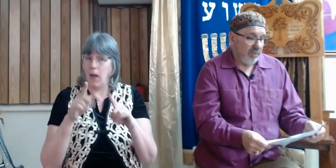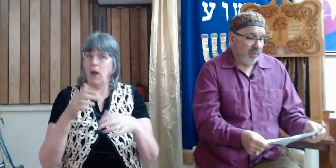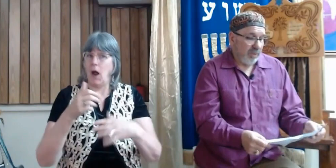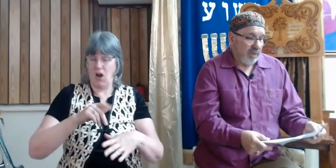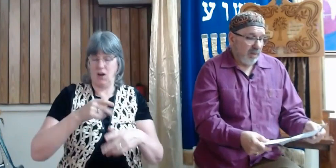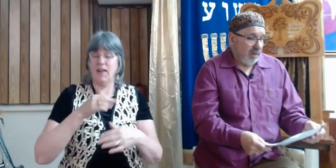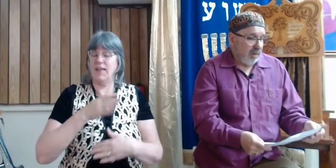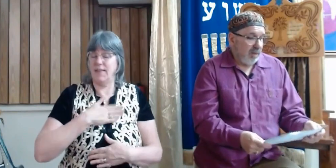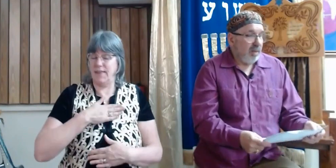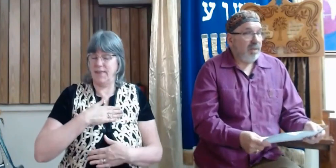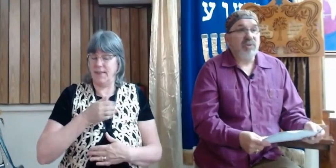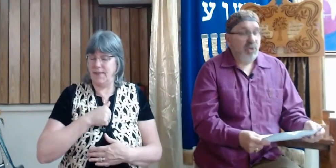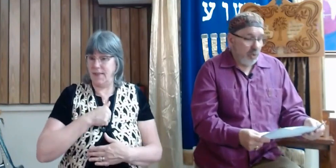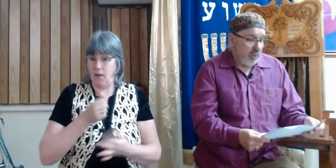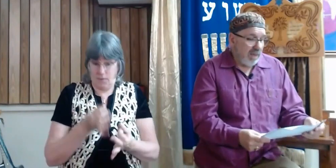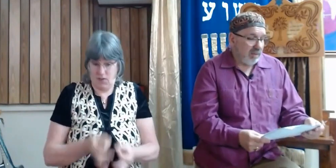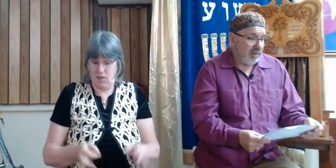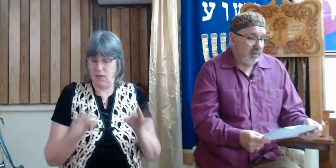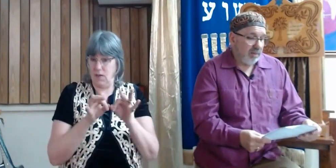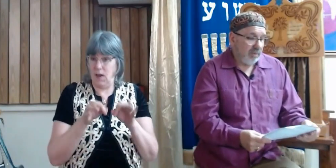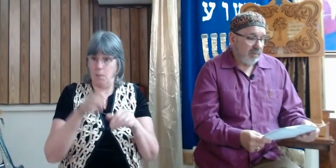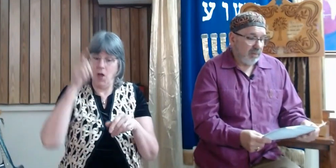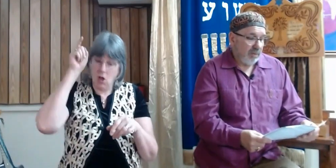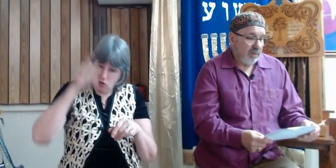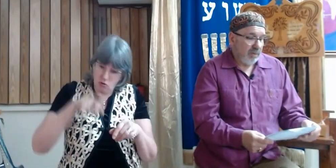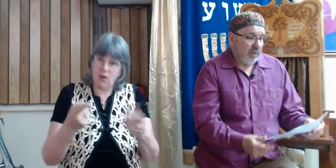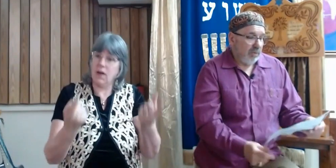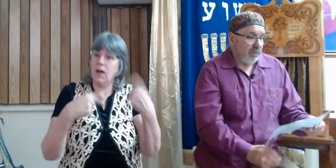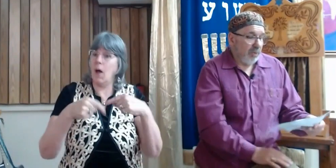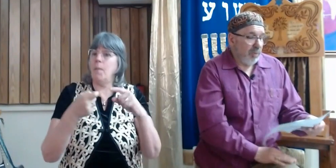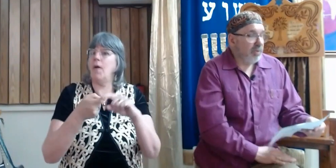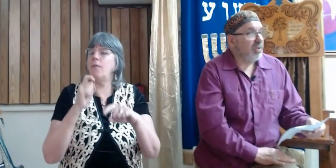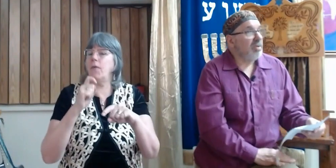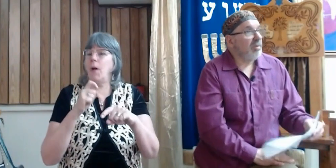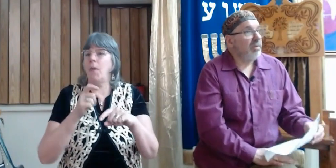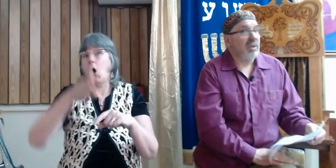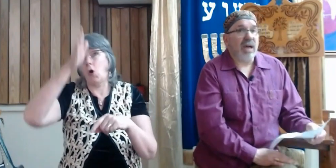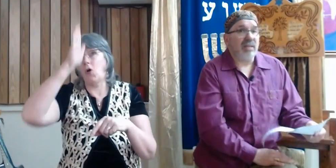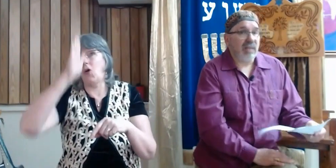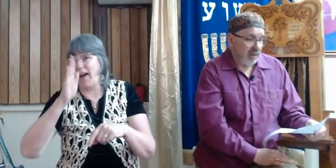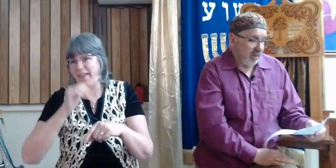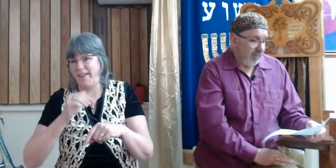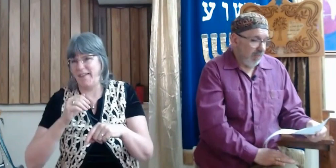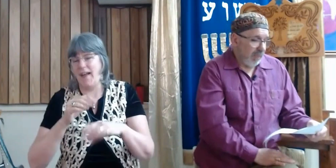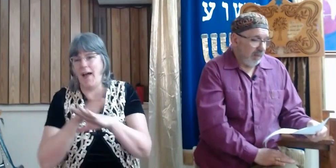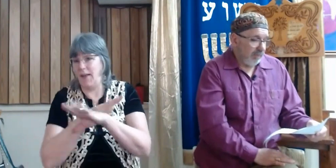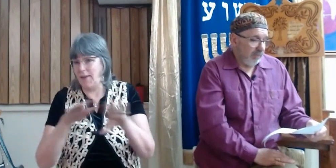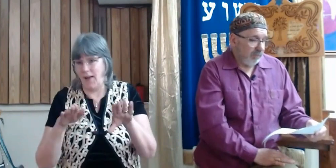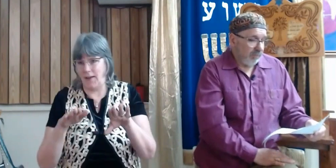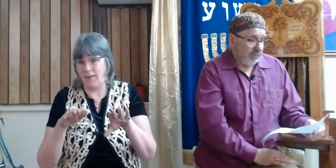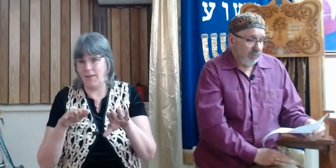You know, there's no rest for the person who does that.